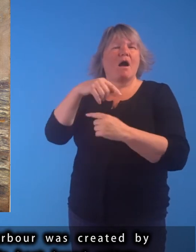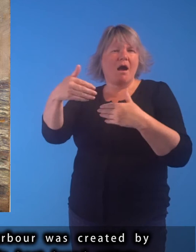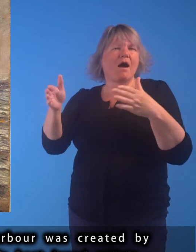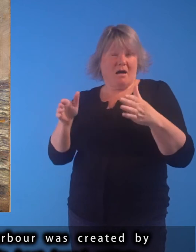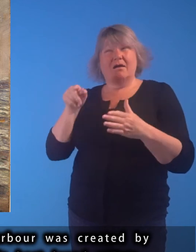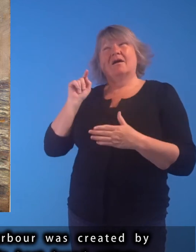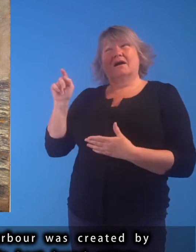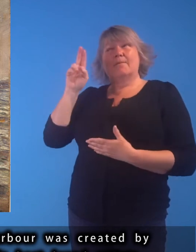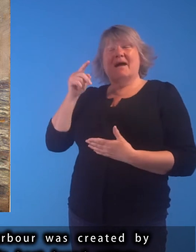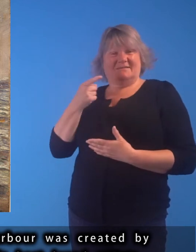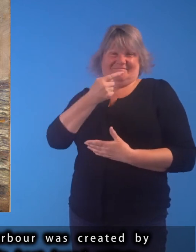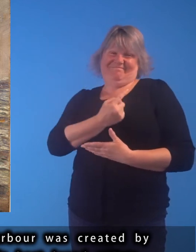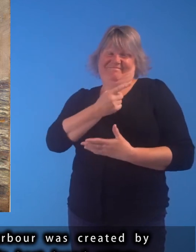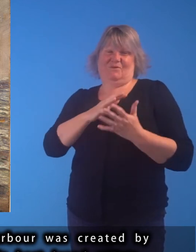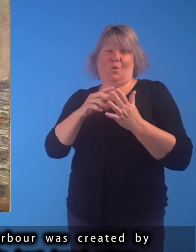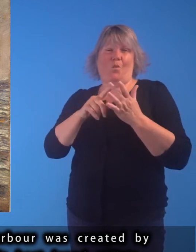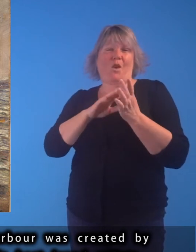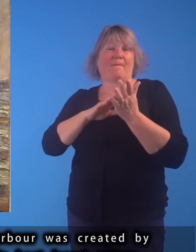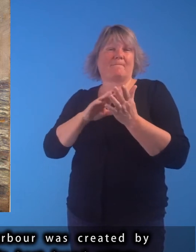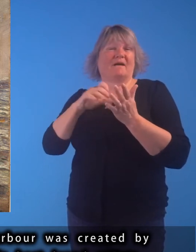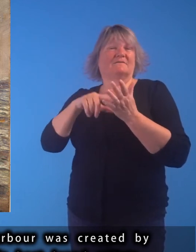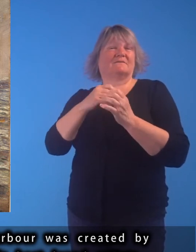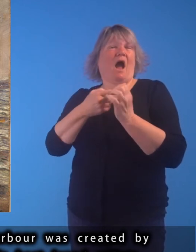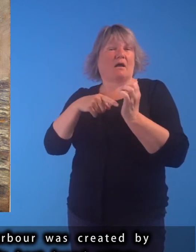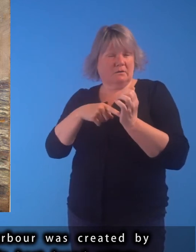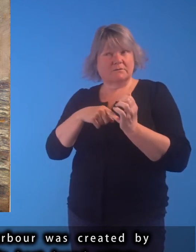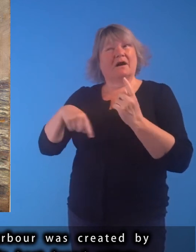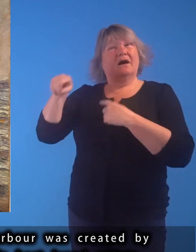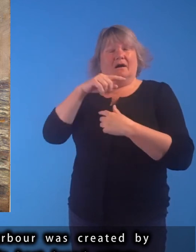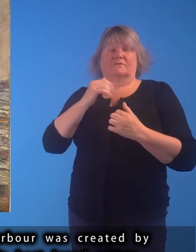by William McTaggart, one of Scotland's best-loved artists.